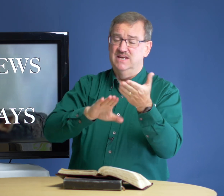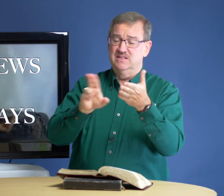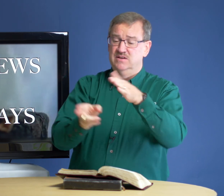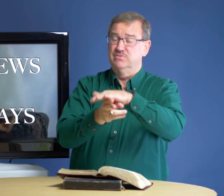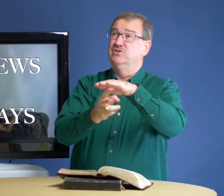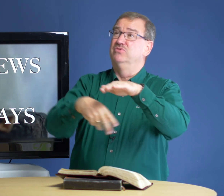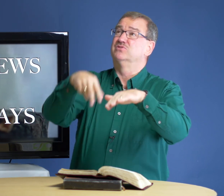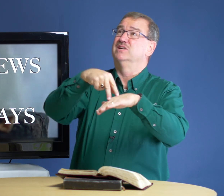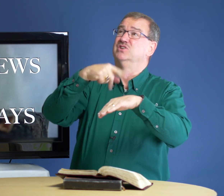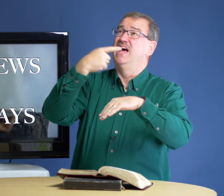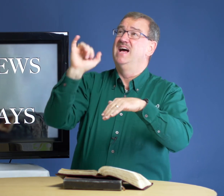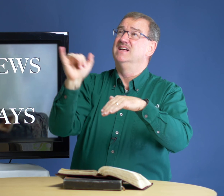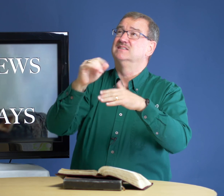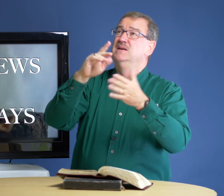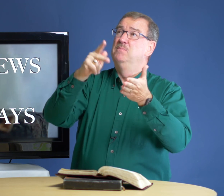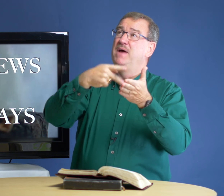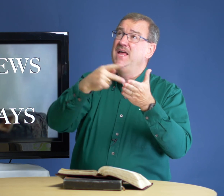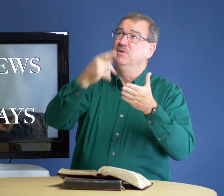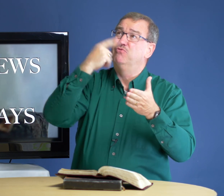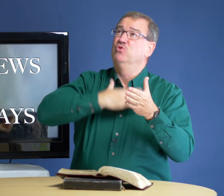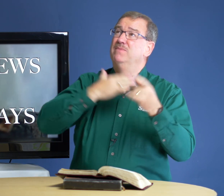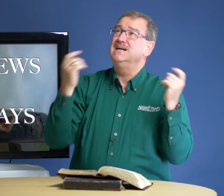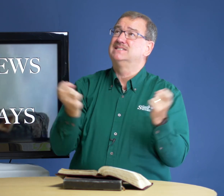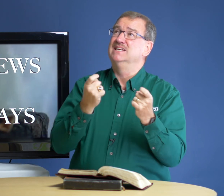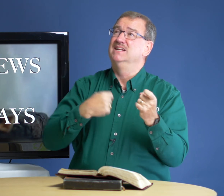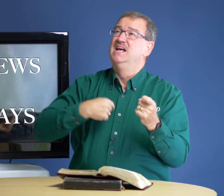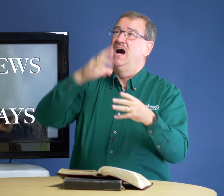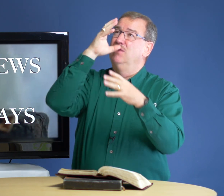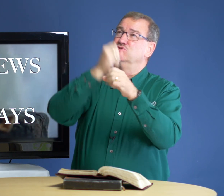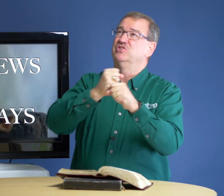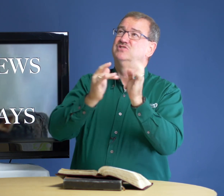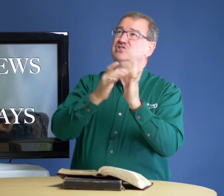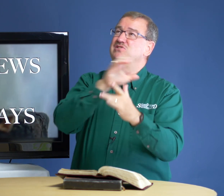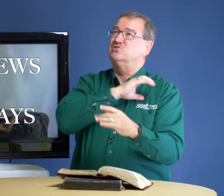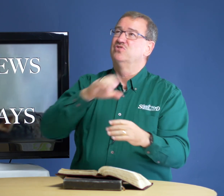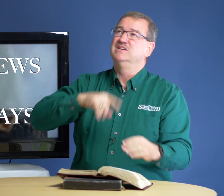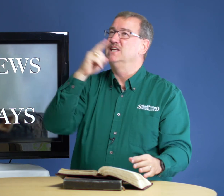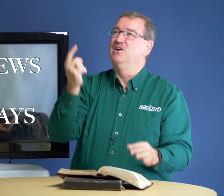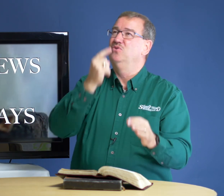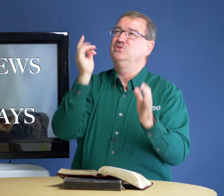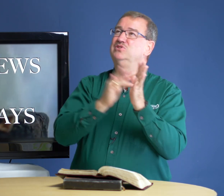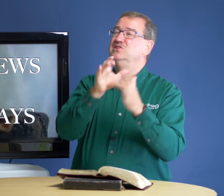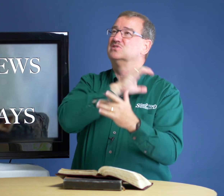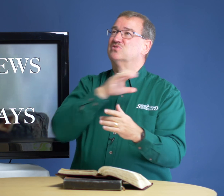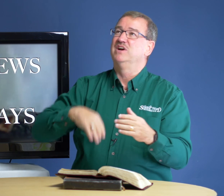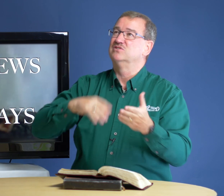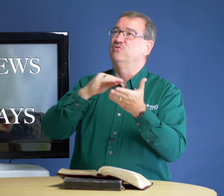death, burial, and resurrection as payment for my sin. I will trust Jesus Christ and only Jesus Christ to